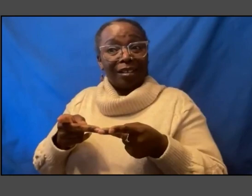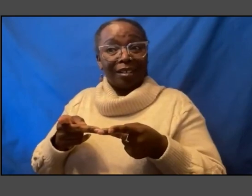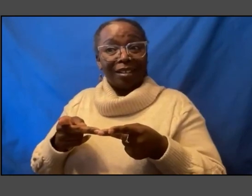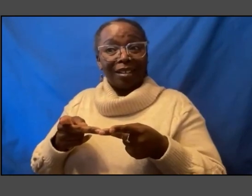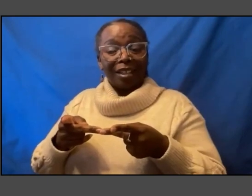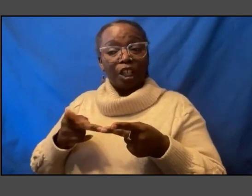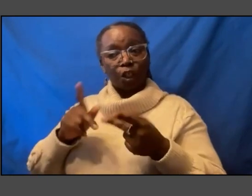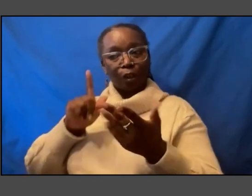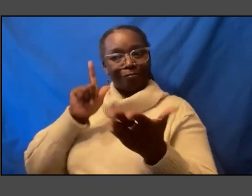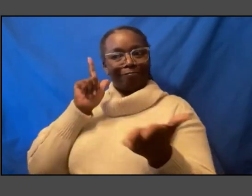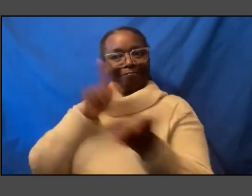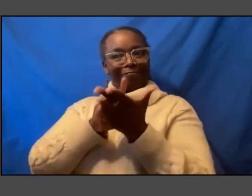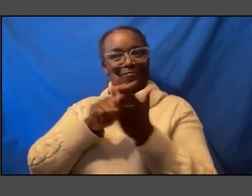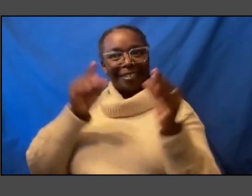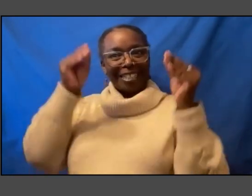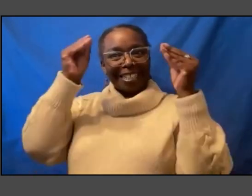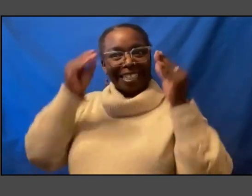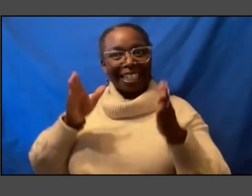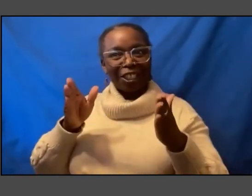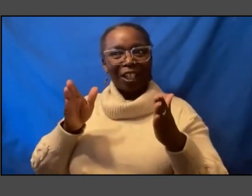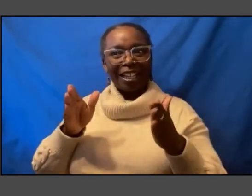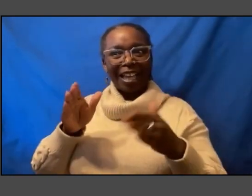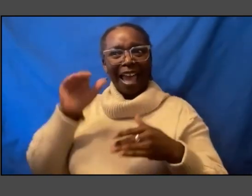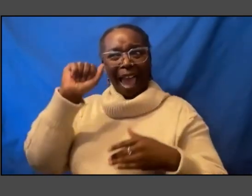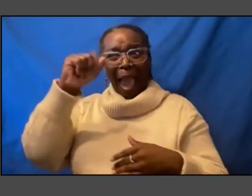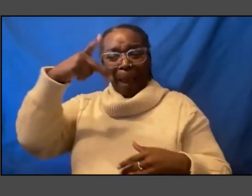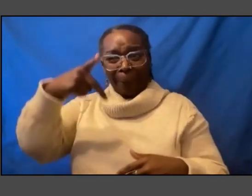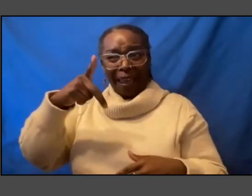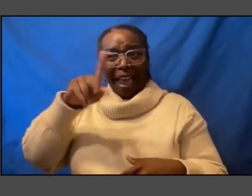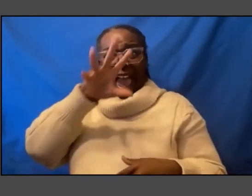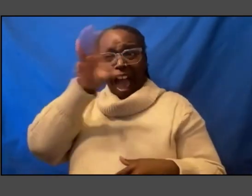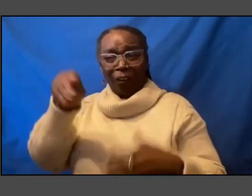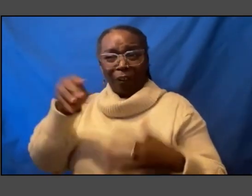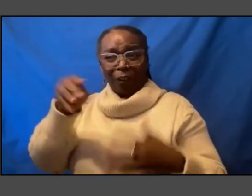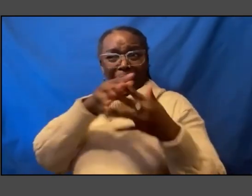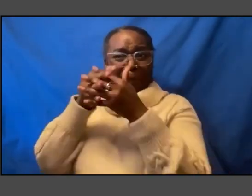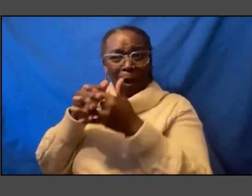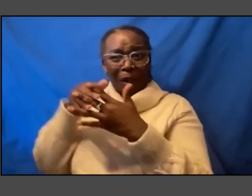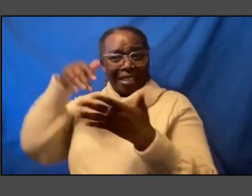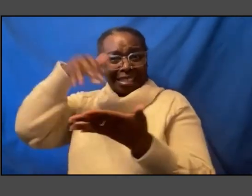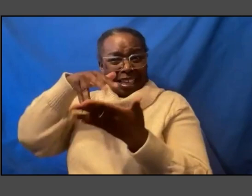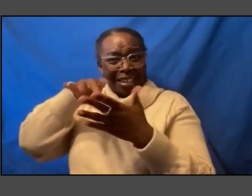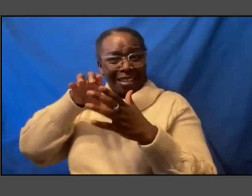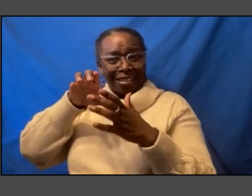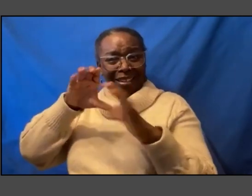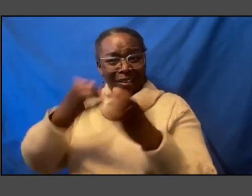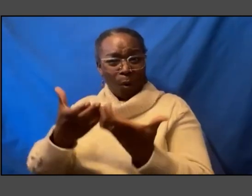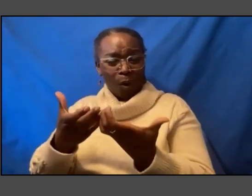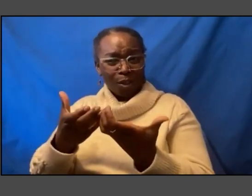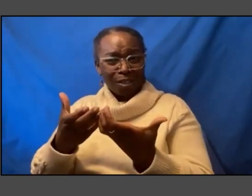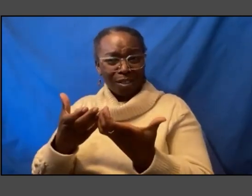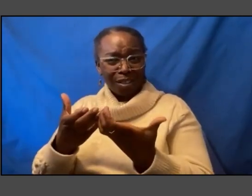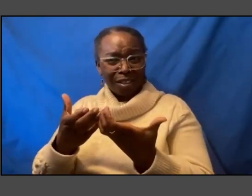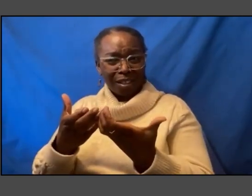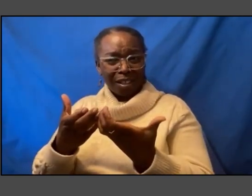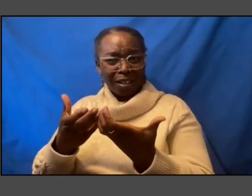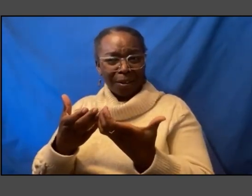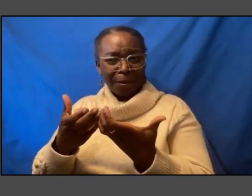of an AP African-American studies course which but because saying it has no educational value